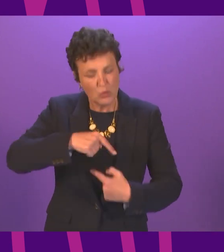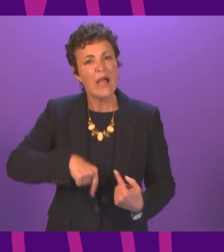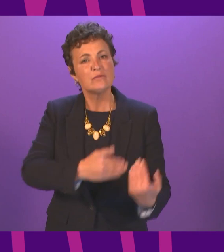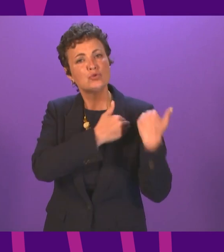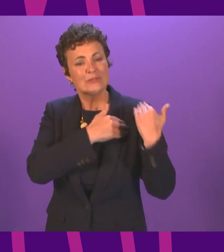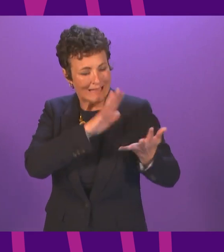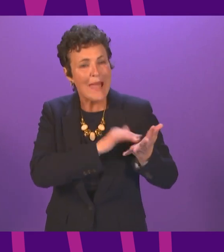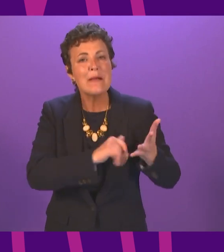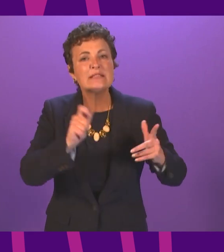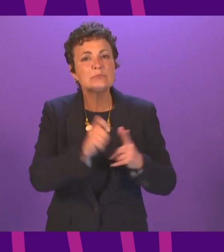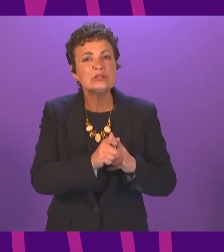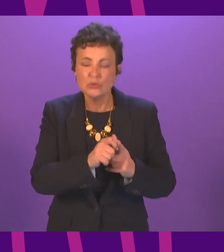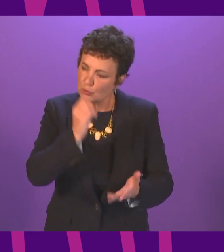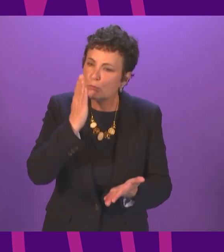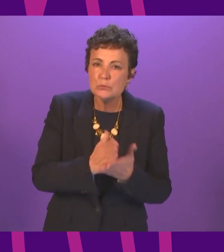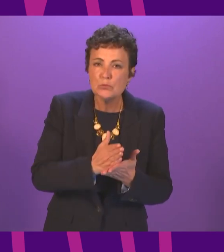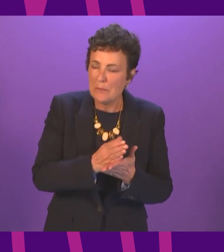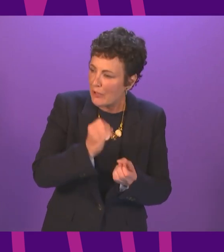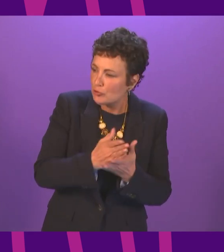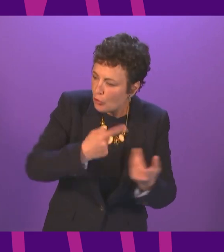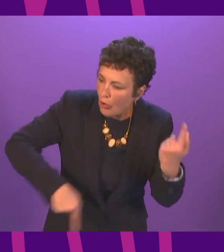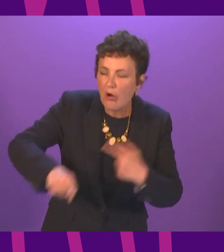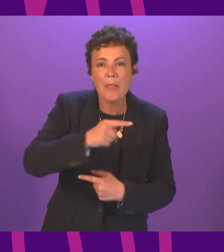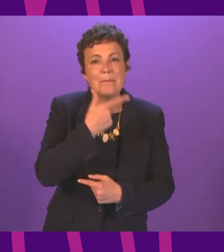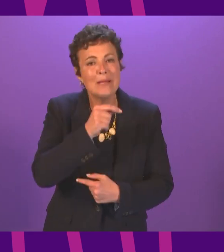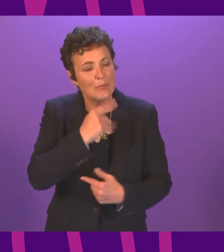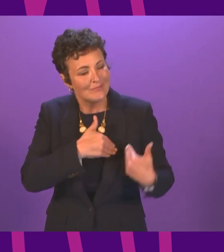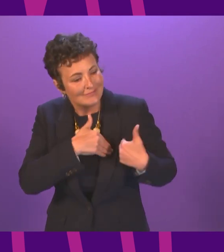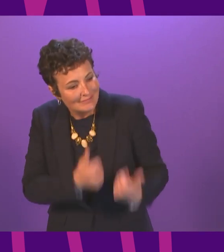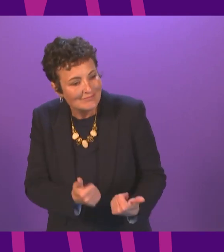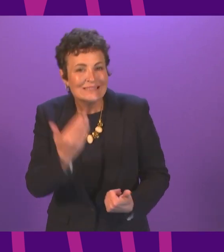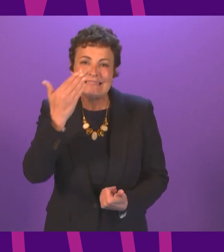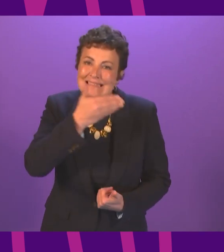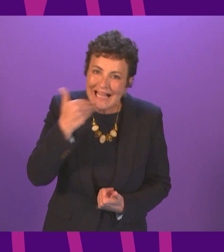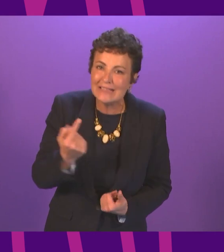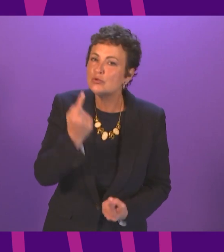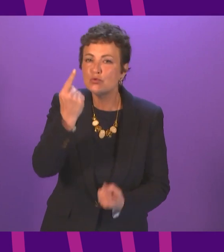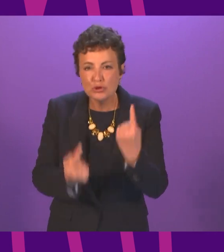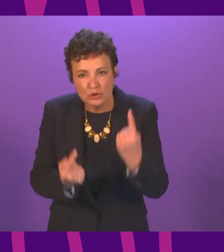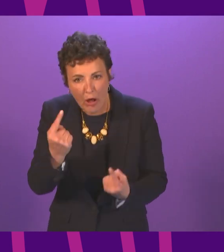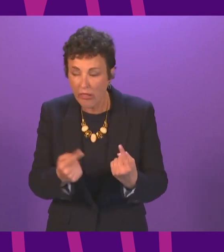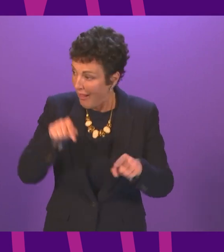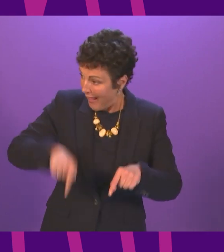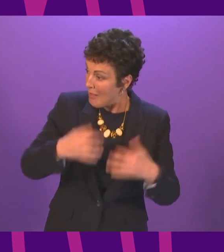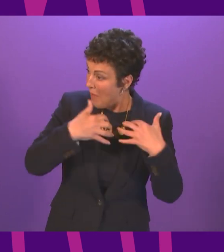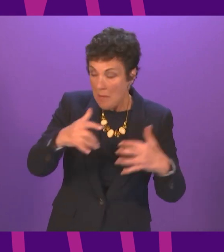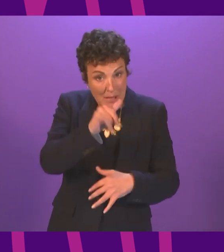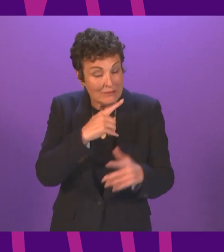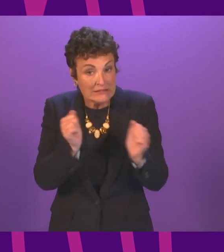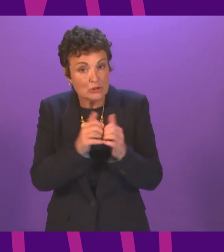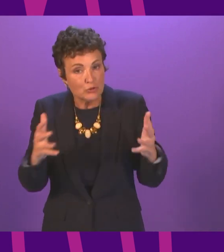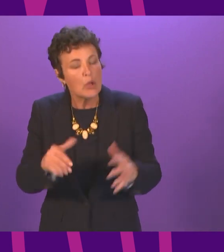parliamentarians to personify civility and although we will disagree with one another from time to time